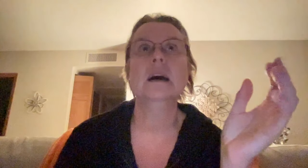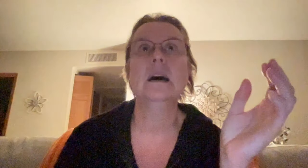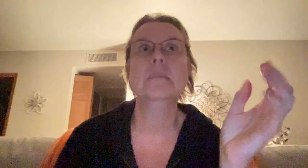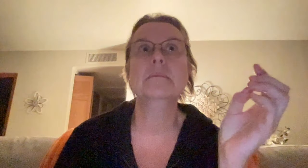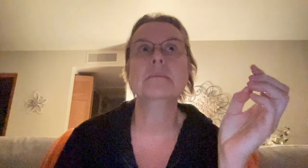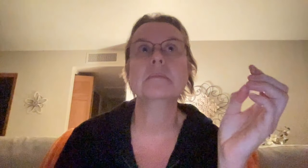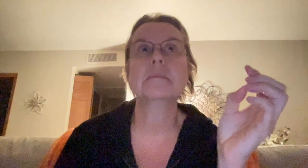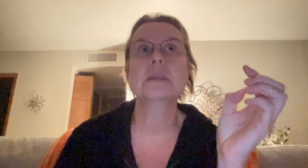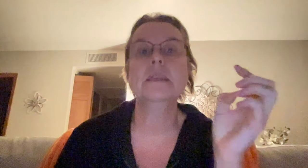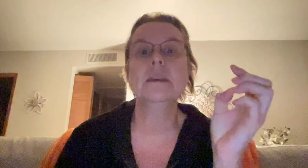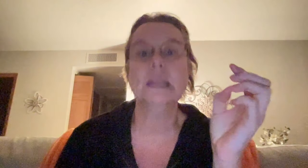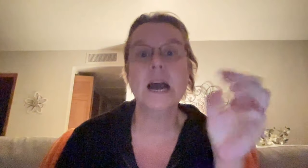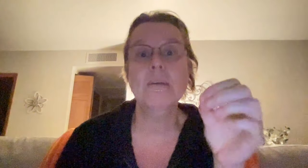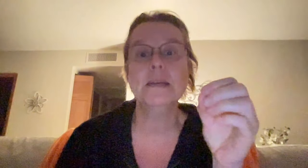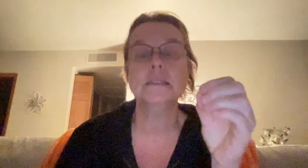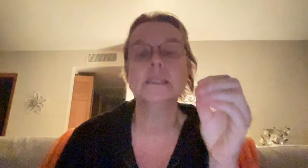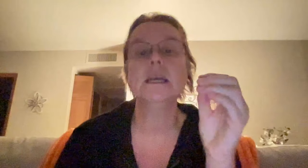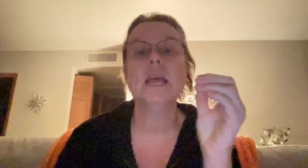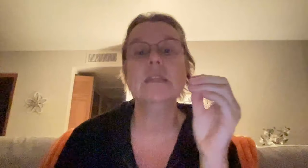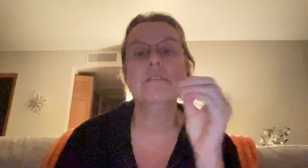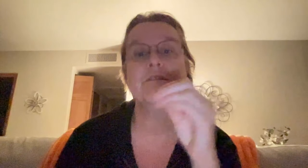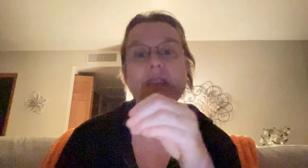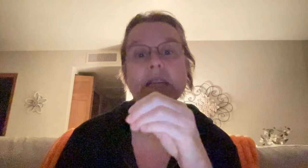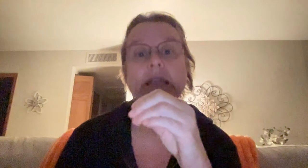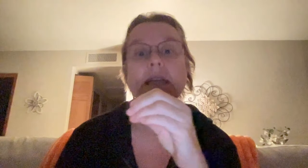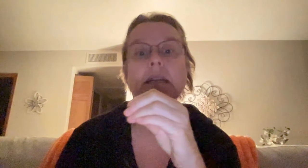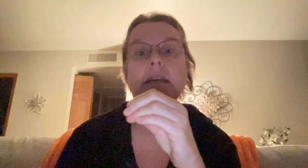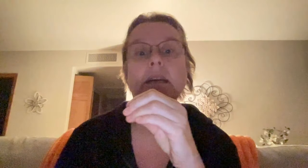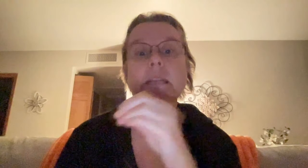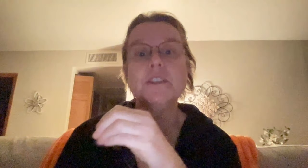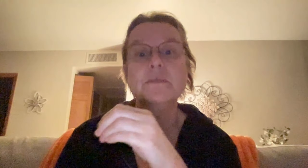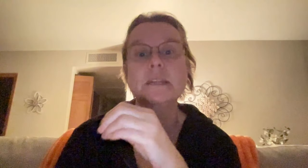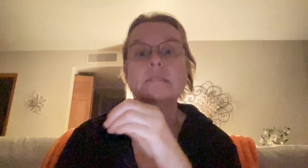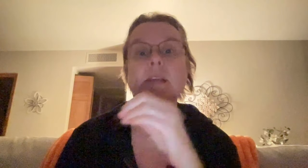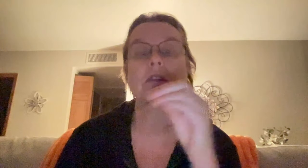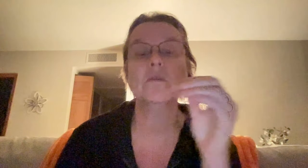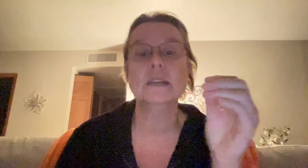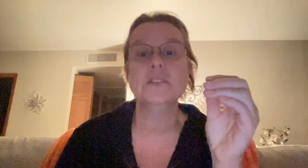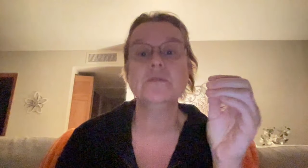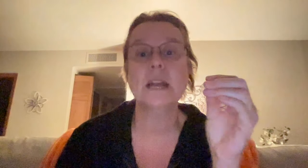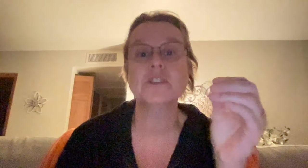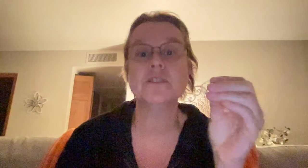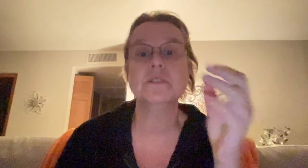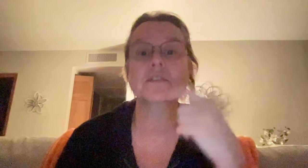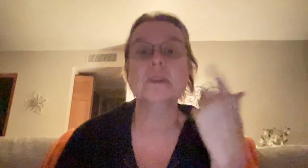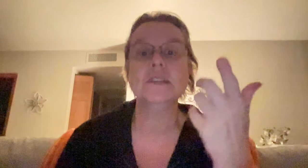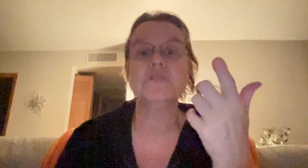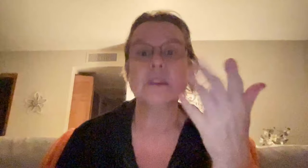um, in the comments, in the feeling intuitives are going to, they're going to